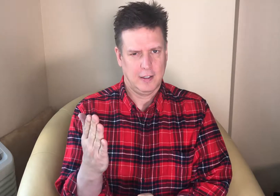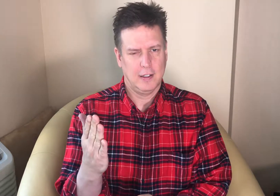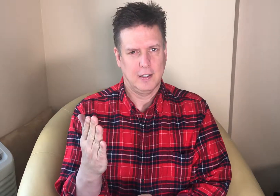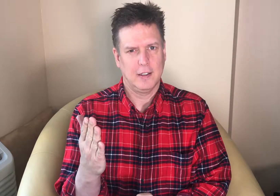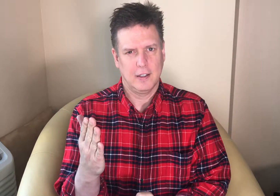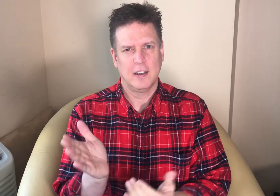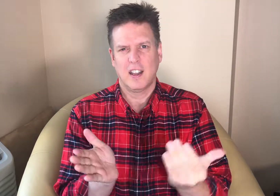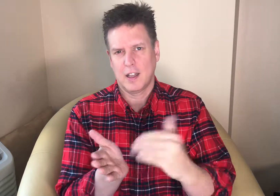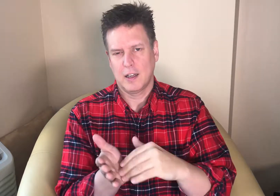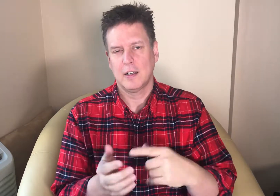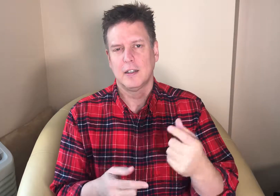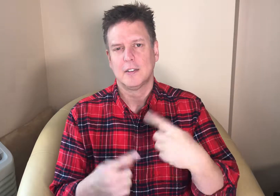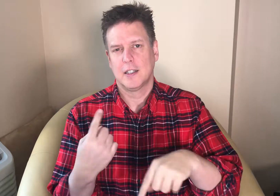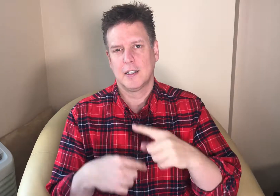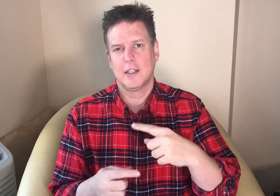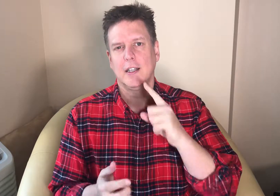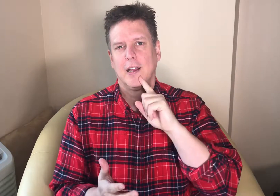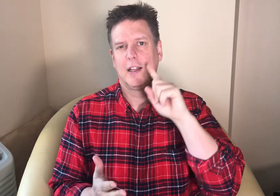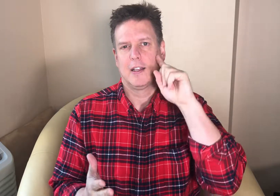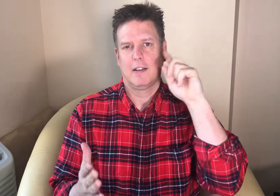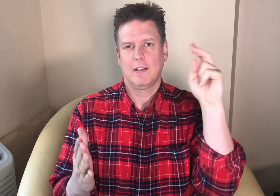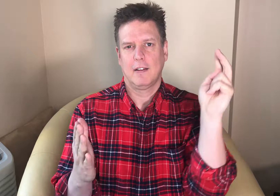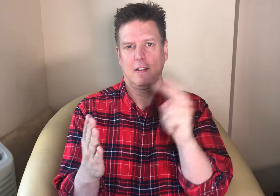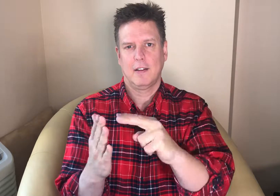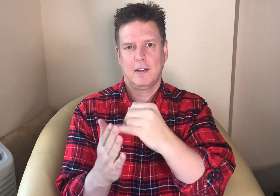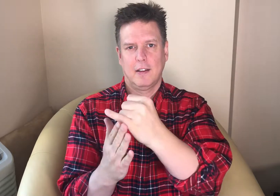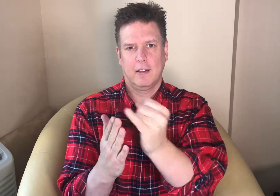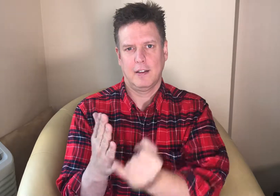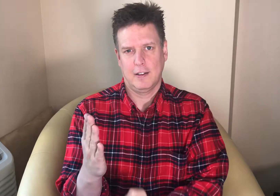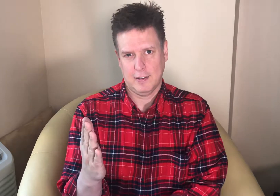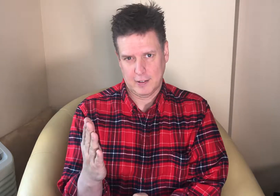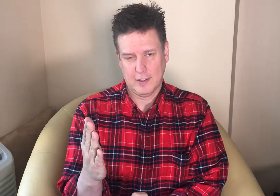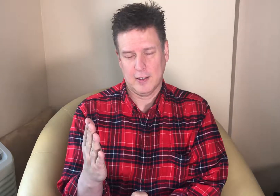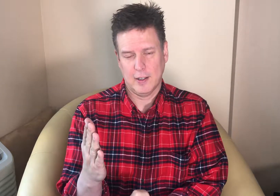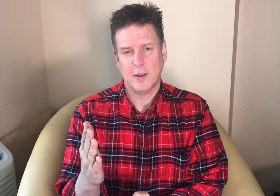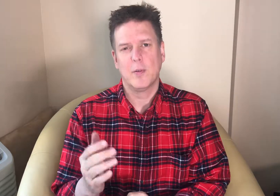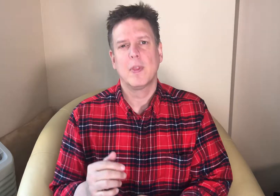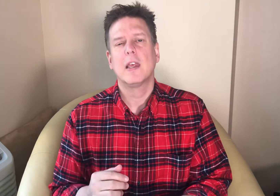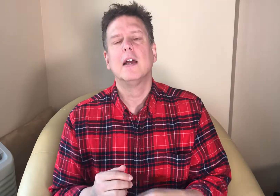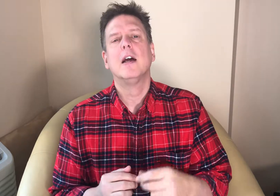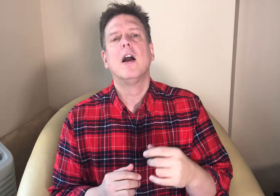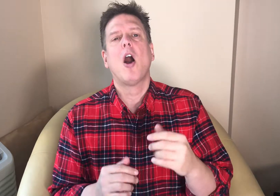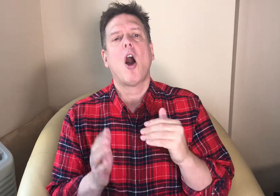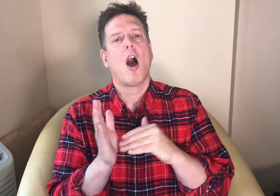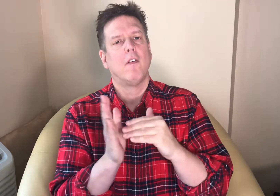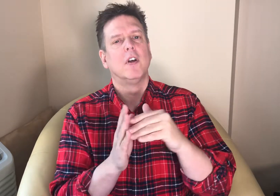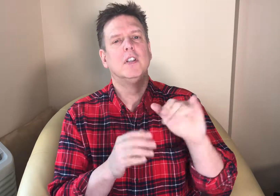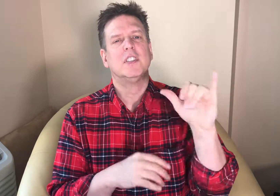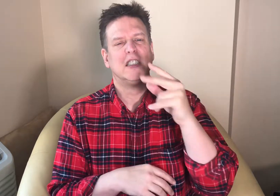like this deaf view art and